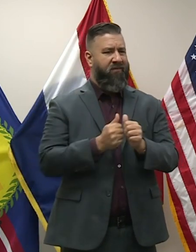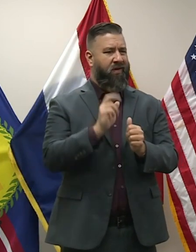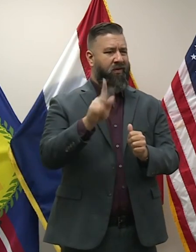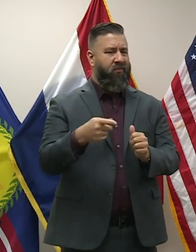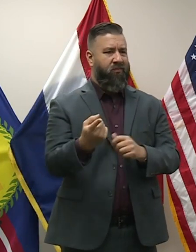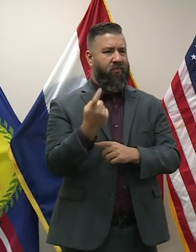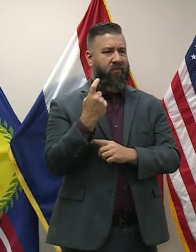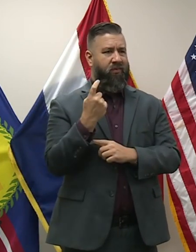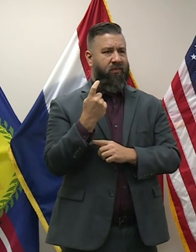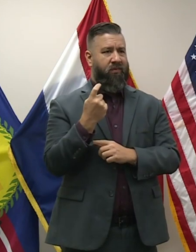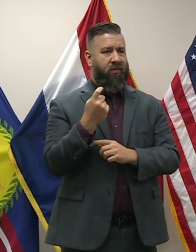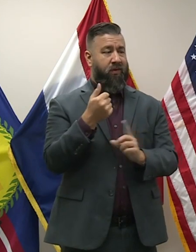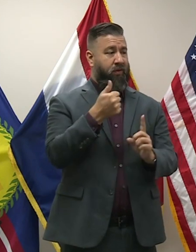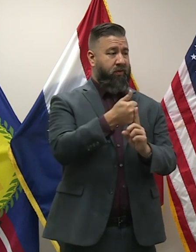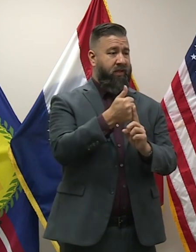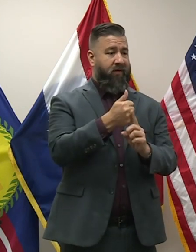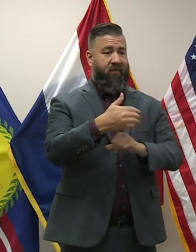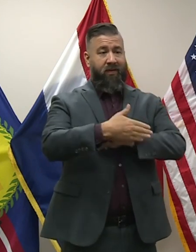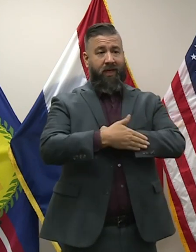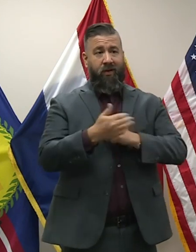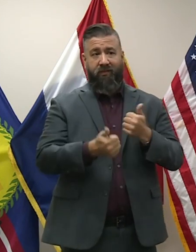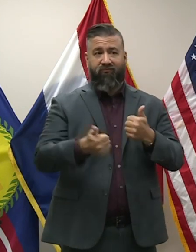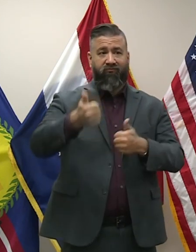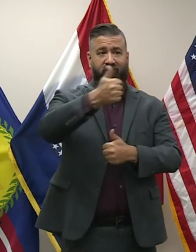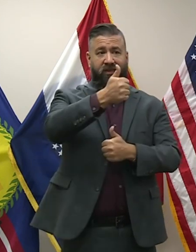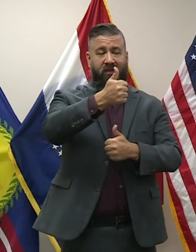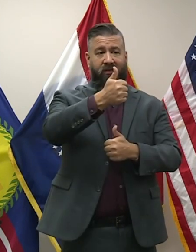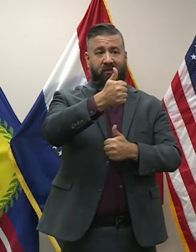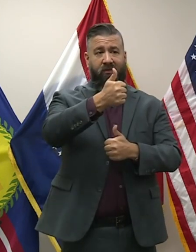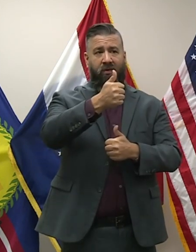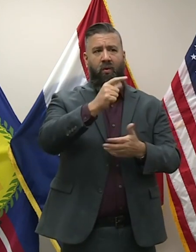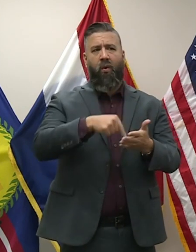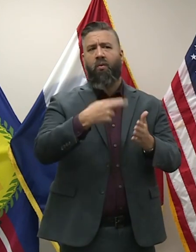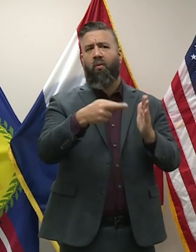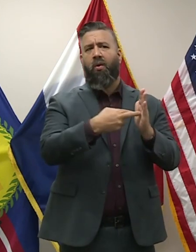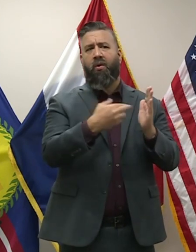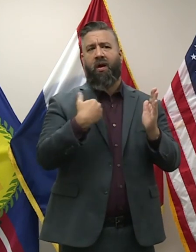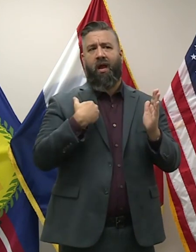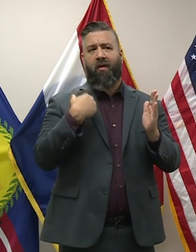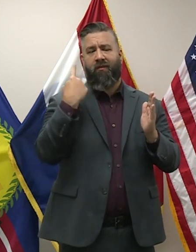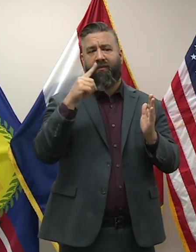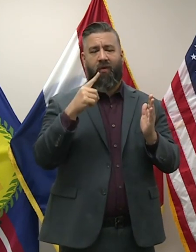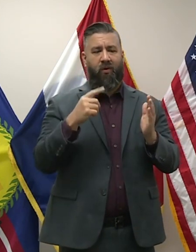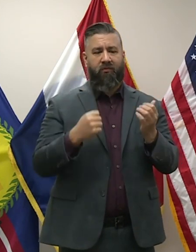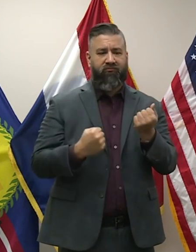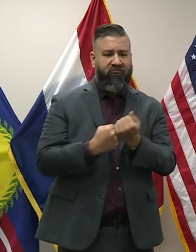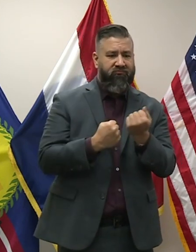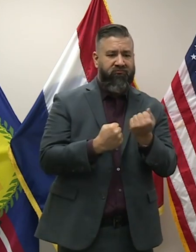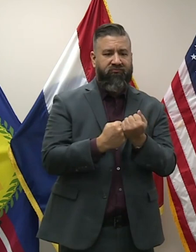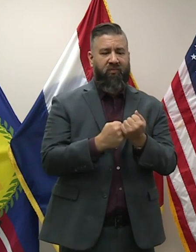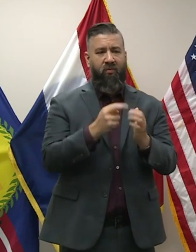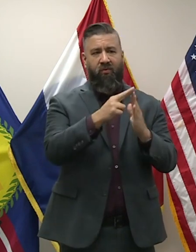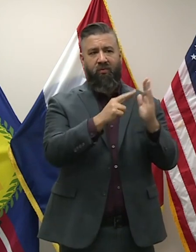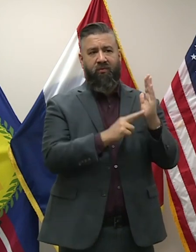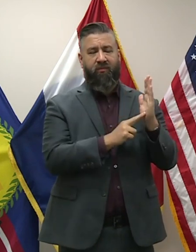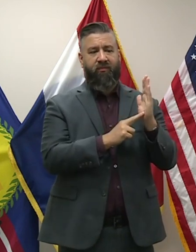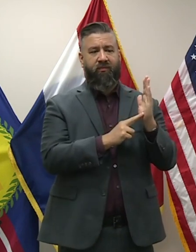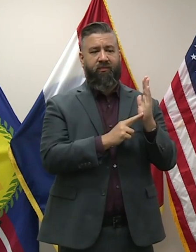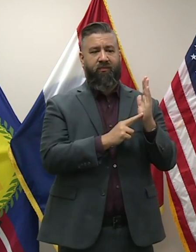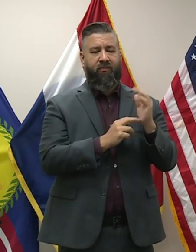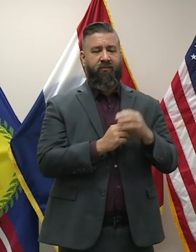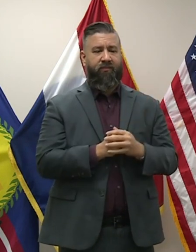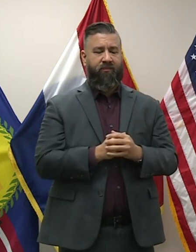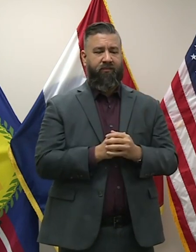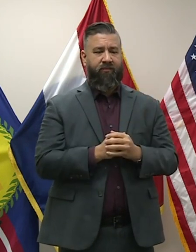role do you have in enforcing the mask requirement in county buildings? So my role as county executive is to make sure everyone